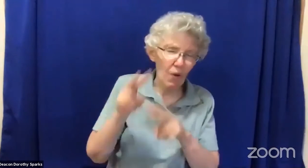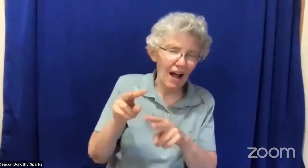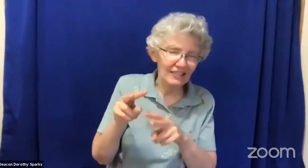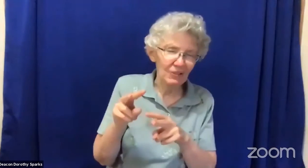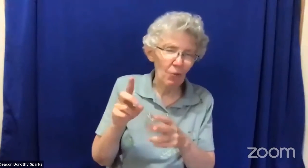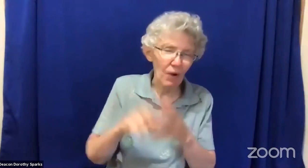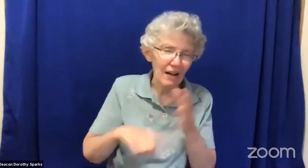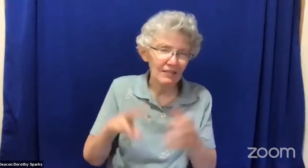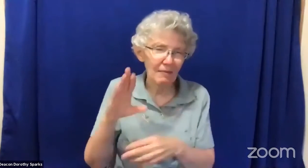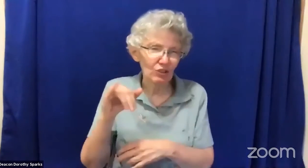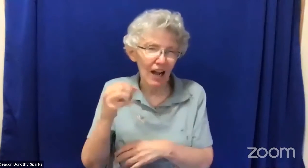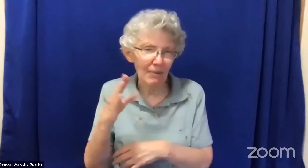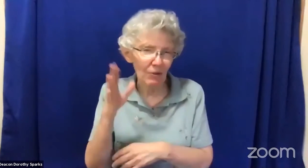when Job heard this